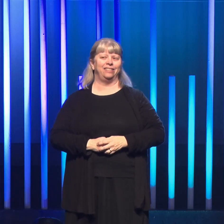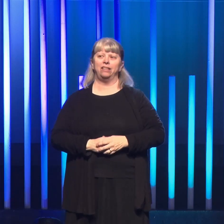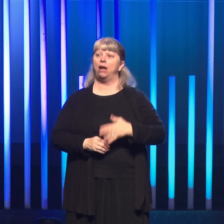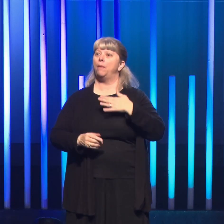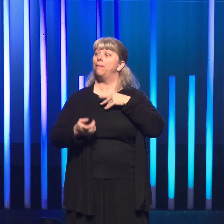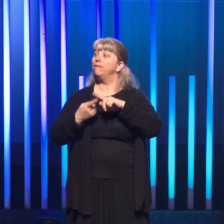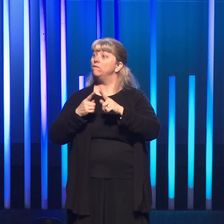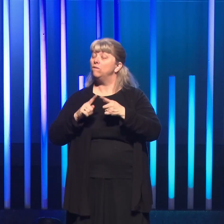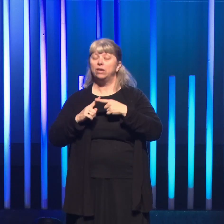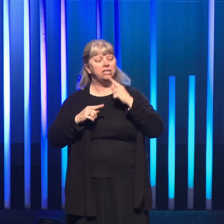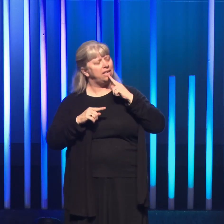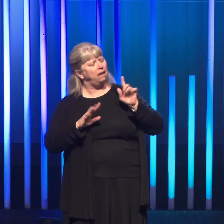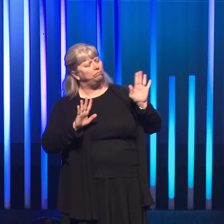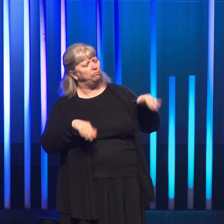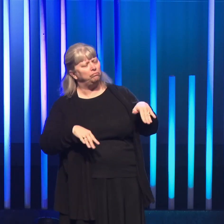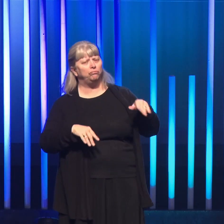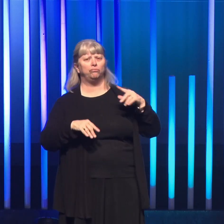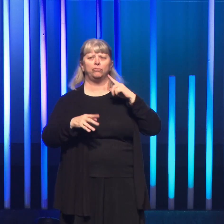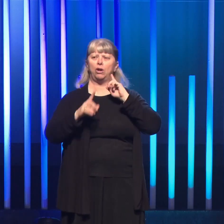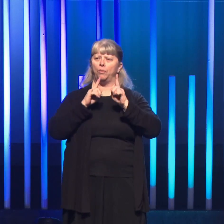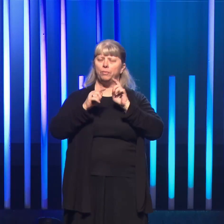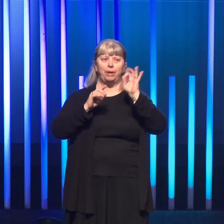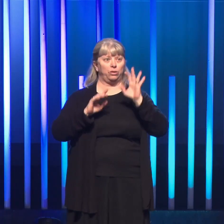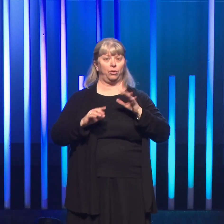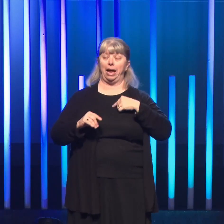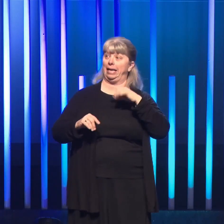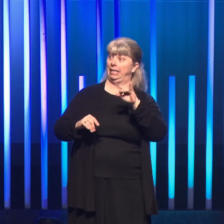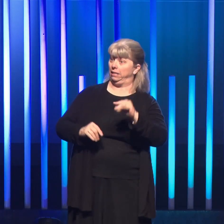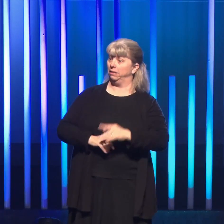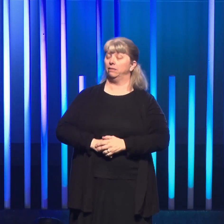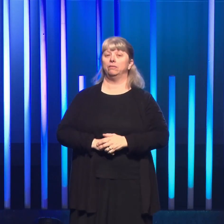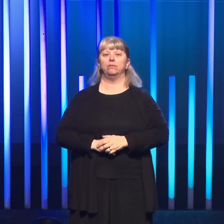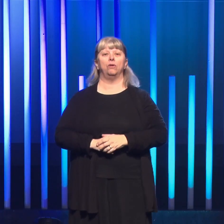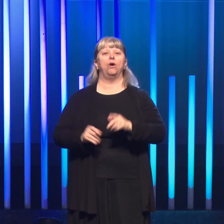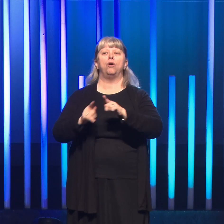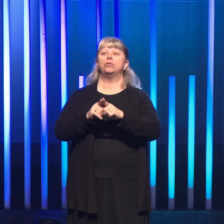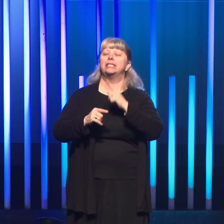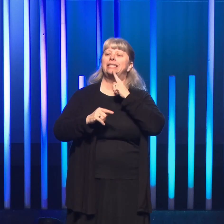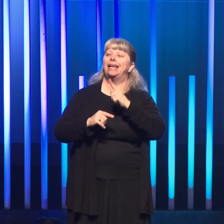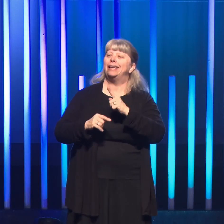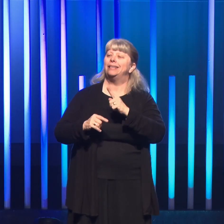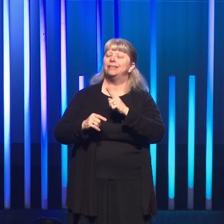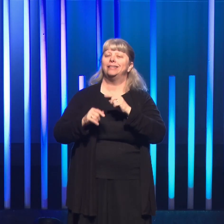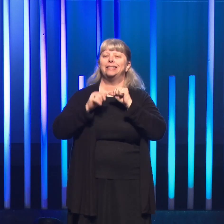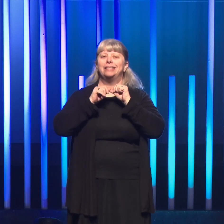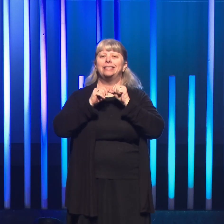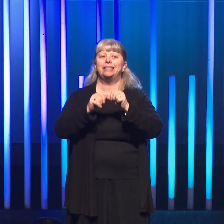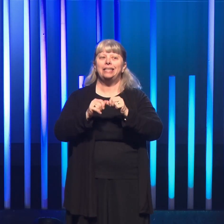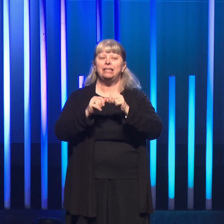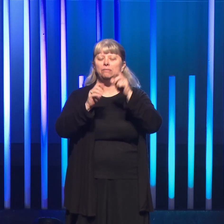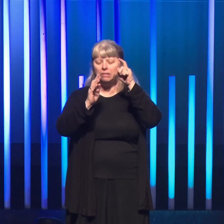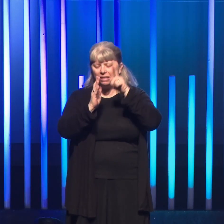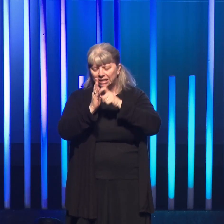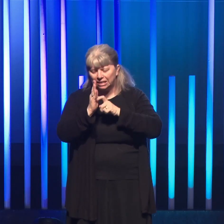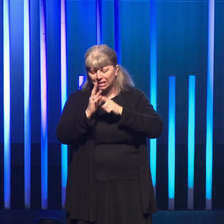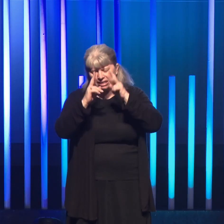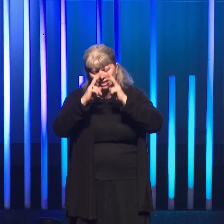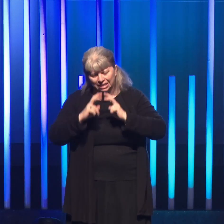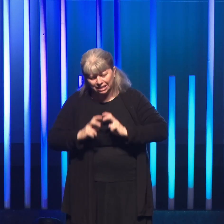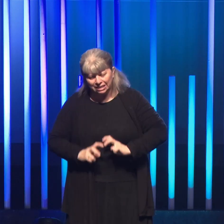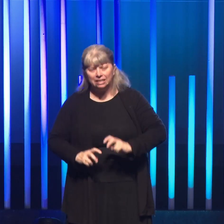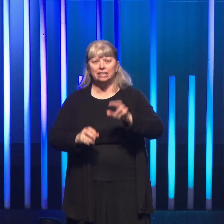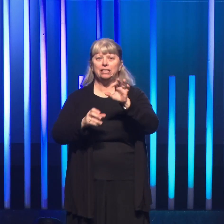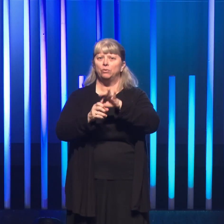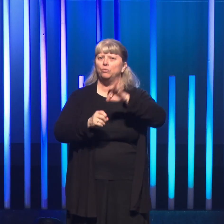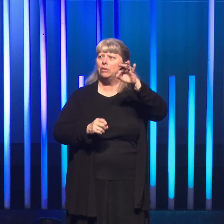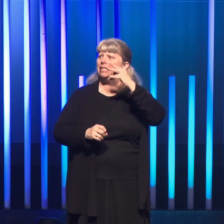my friends advised me, hey, go talk to your pastor. So I did. And they also advised me, keep digging into those spiritual practices